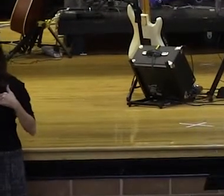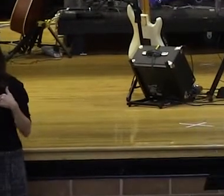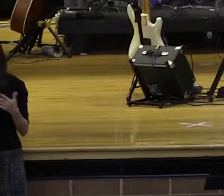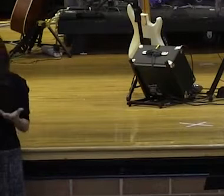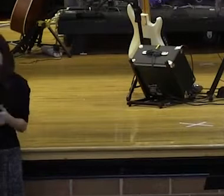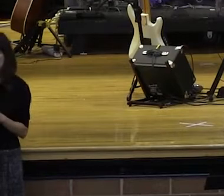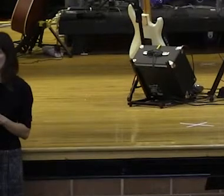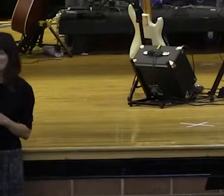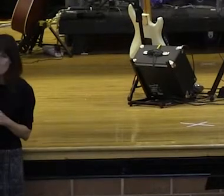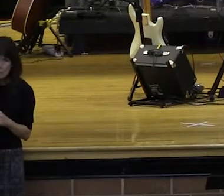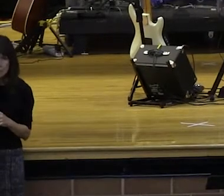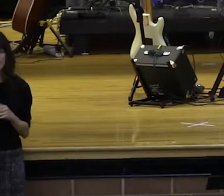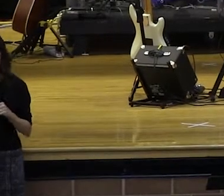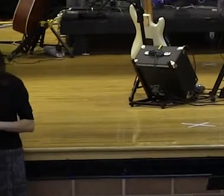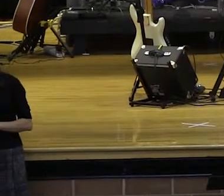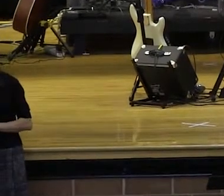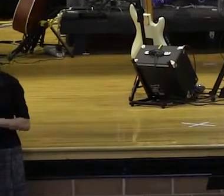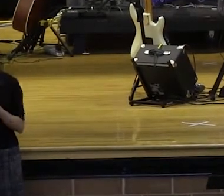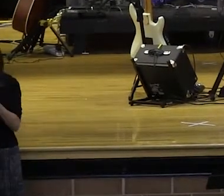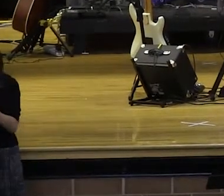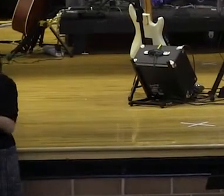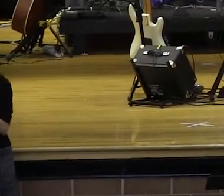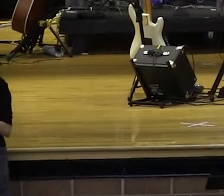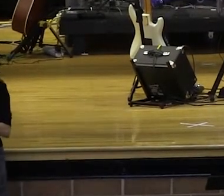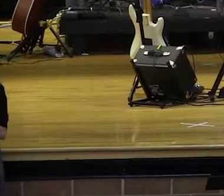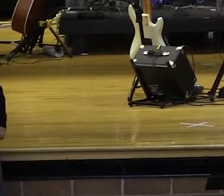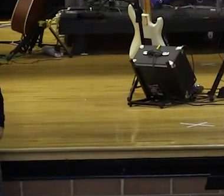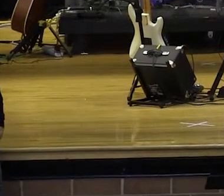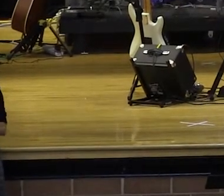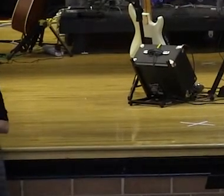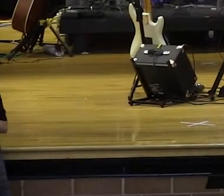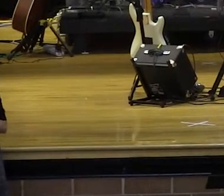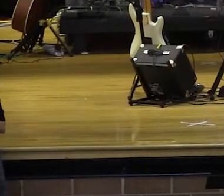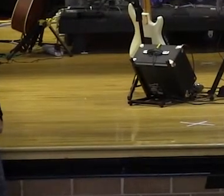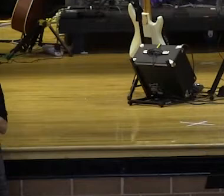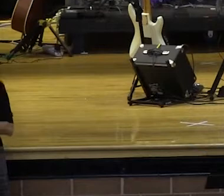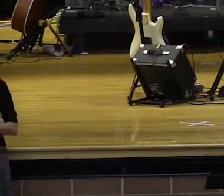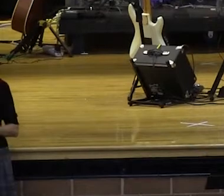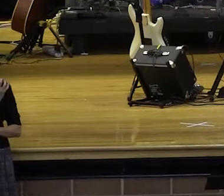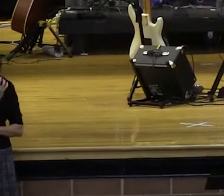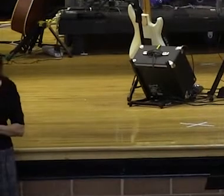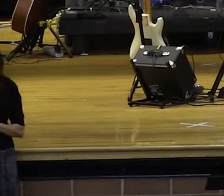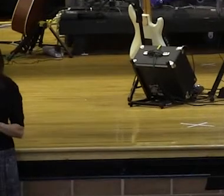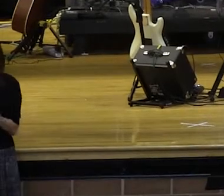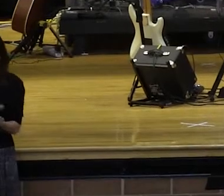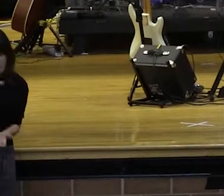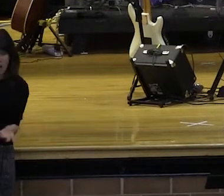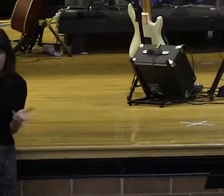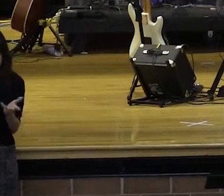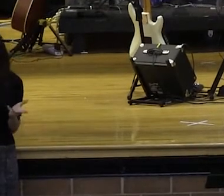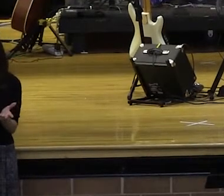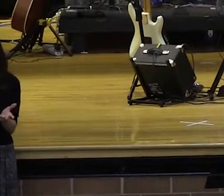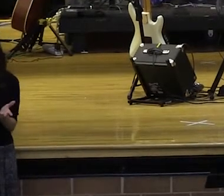was the grapes that grew on their vine. Their wealth was the corn that grew on the stalks in their backyard. Their wealth was the fur, the